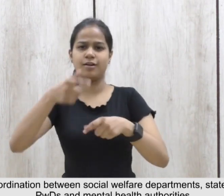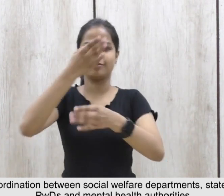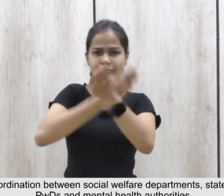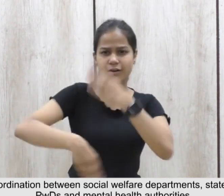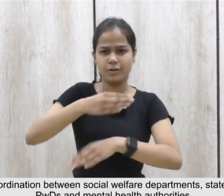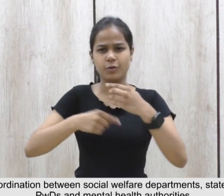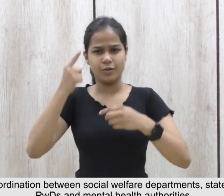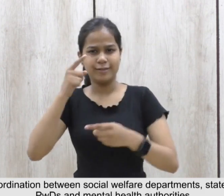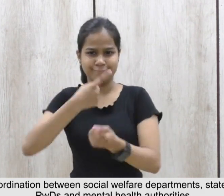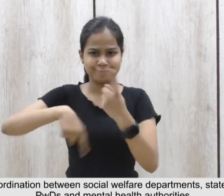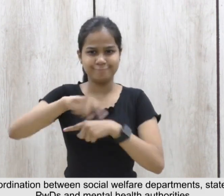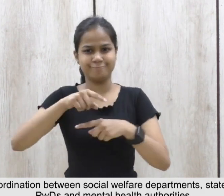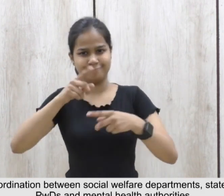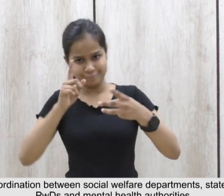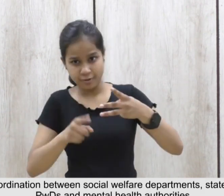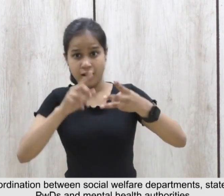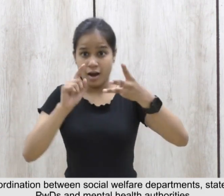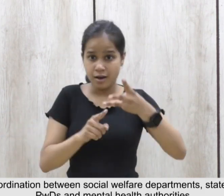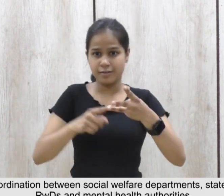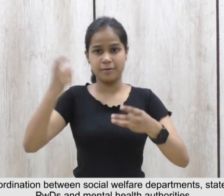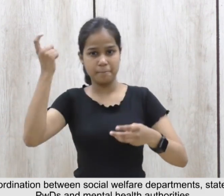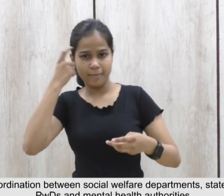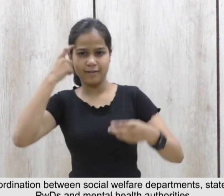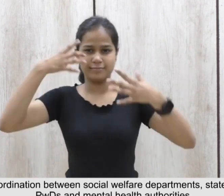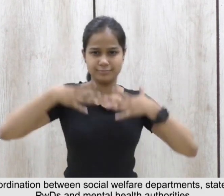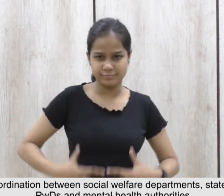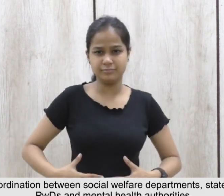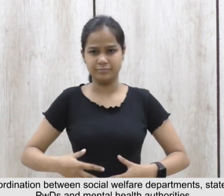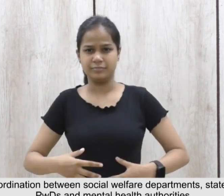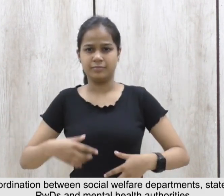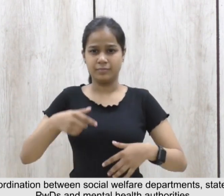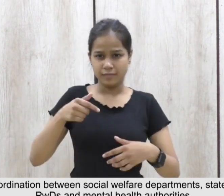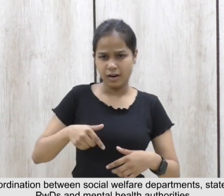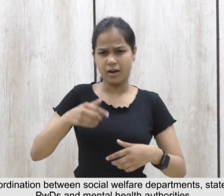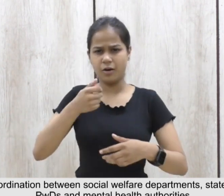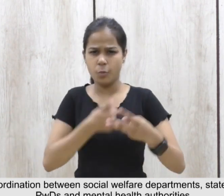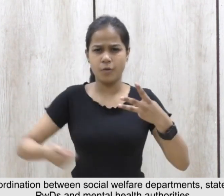and mental health authorities.